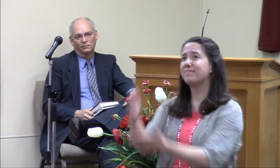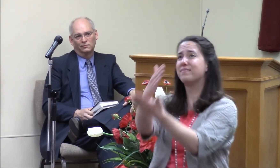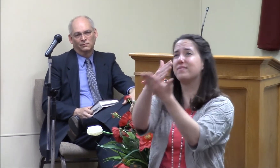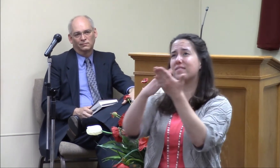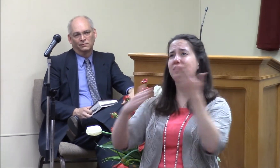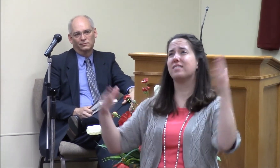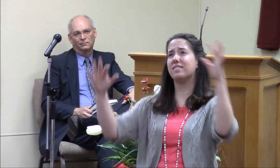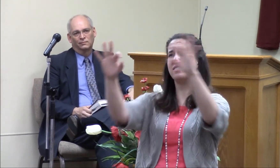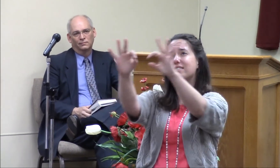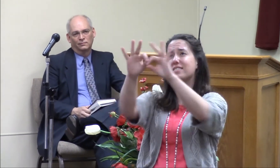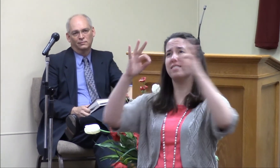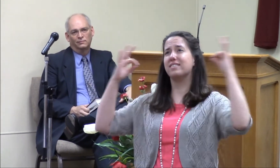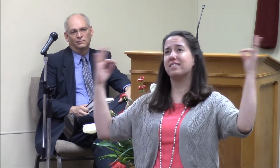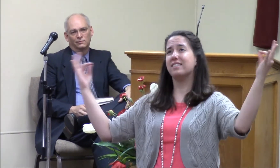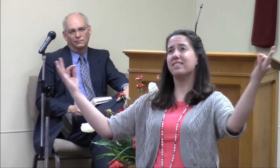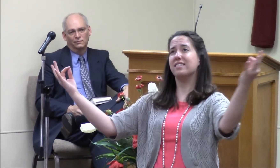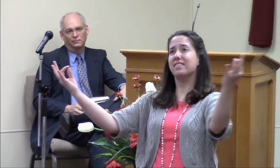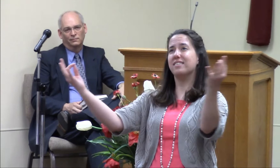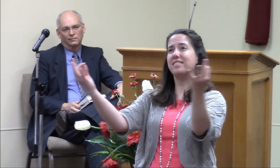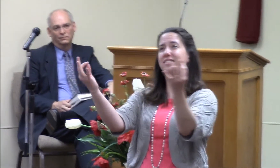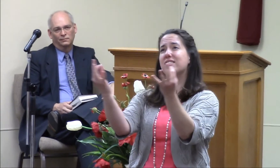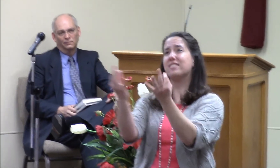Part of the family